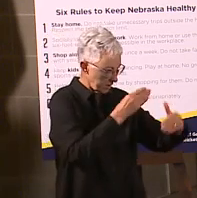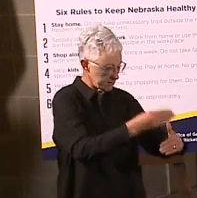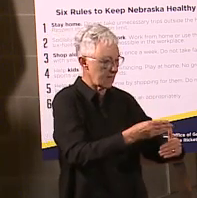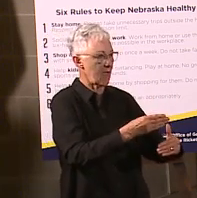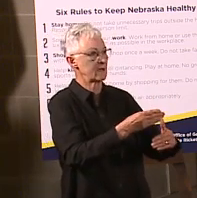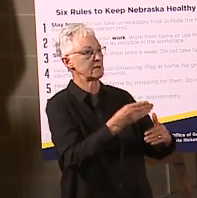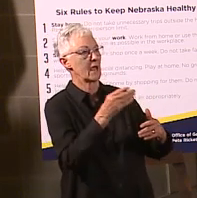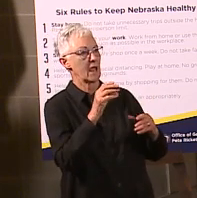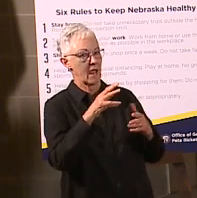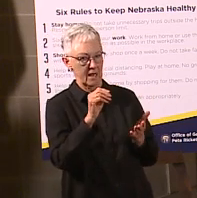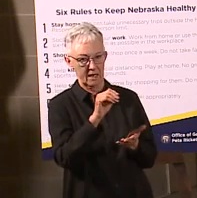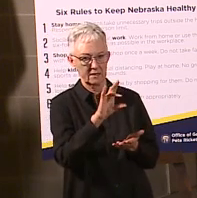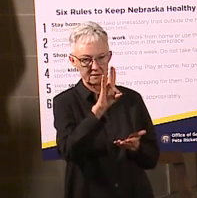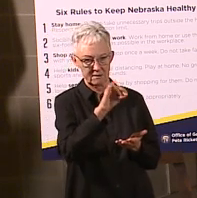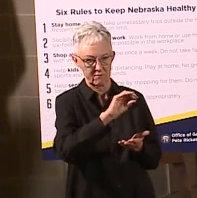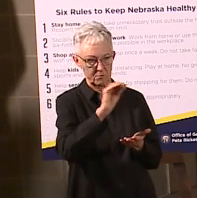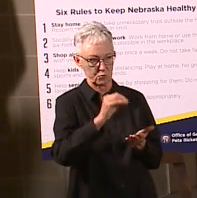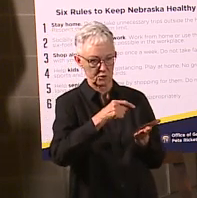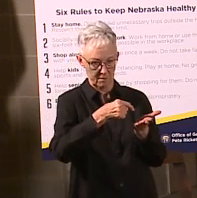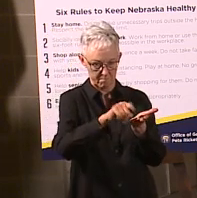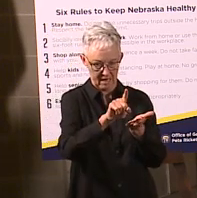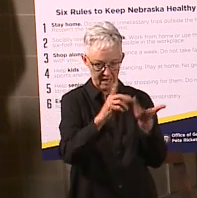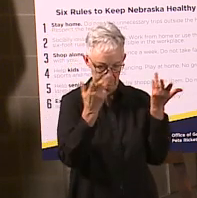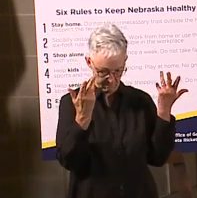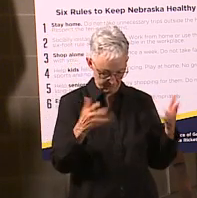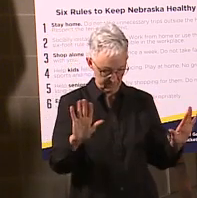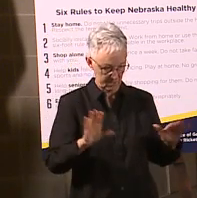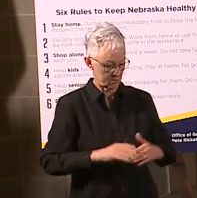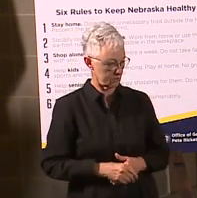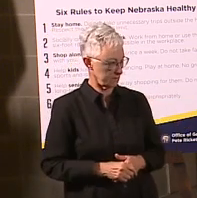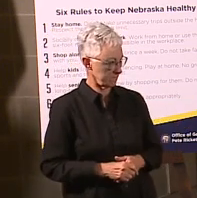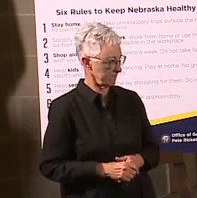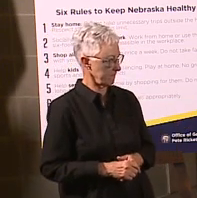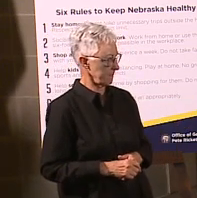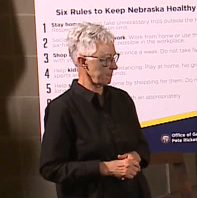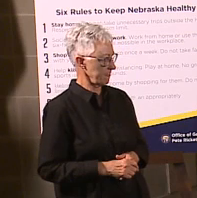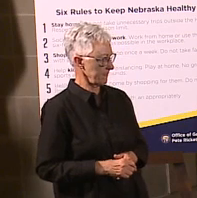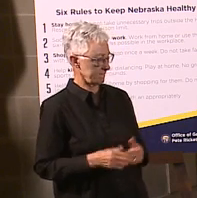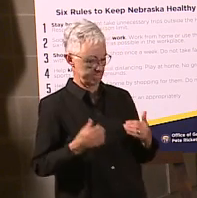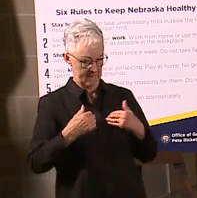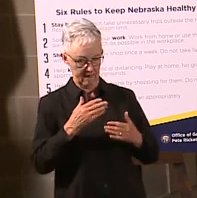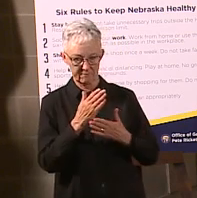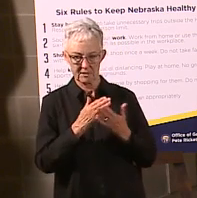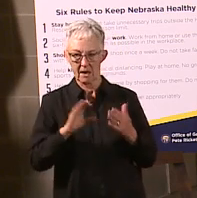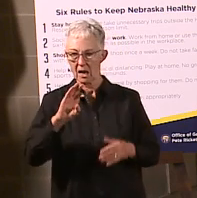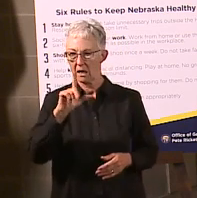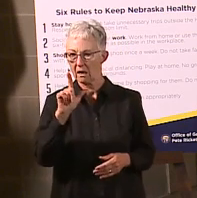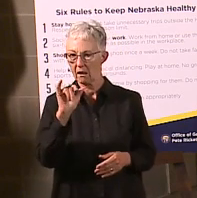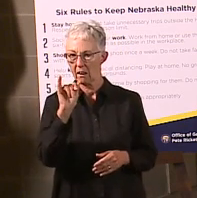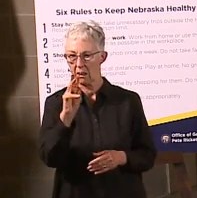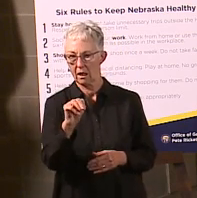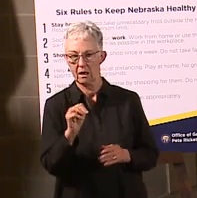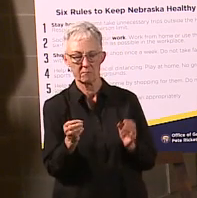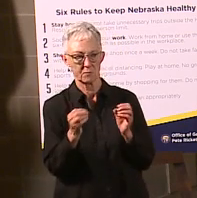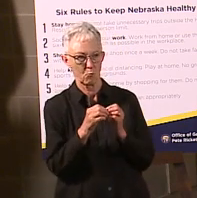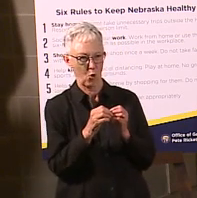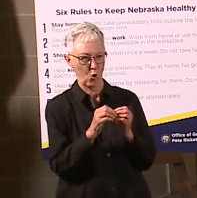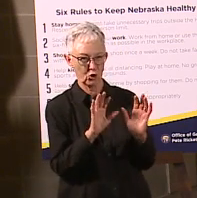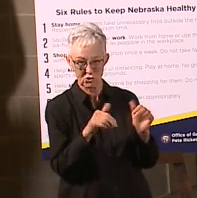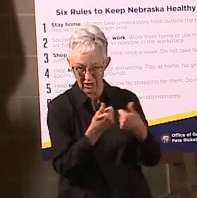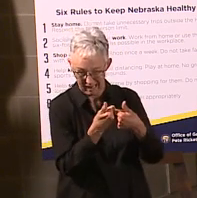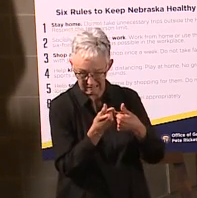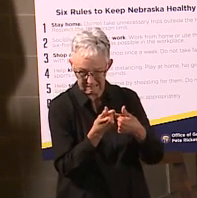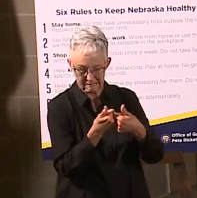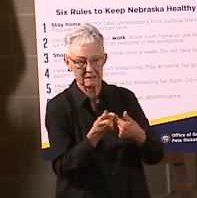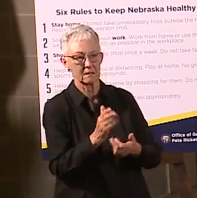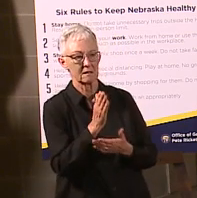So that would be that number. We do have some claims that are a little more difficult than others. A lot of them